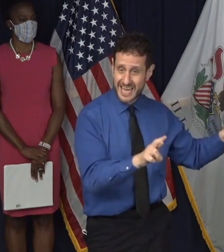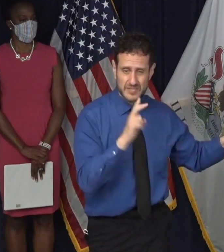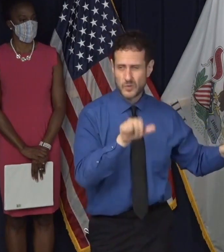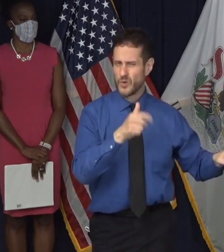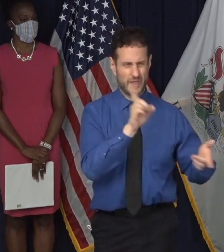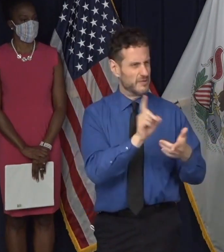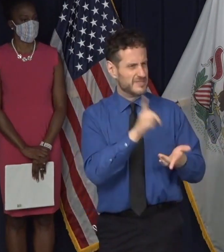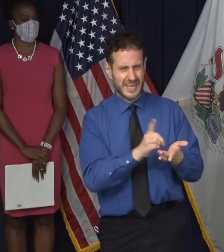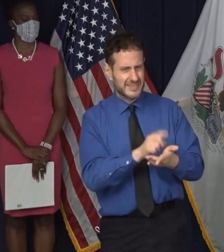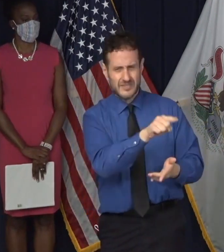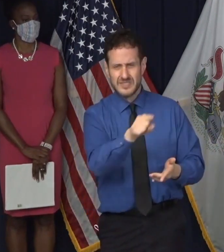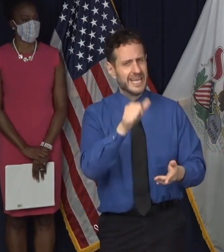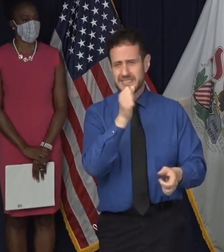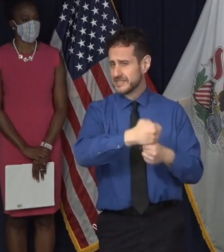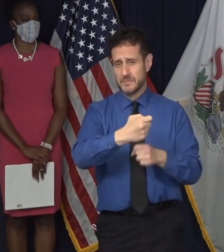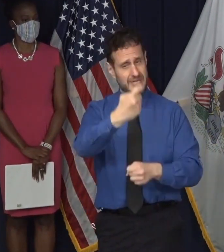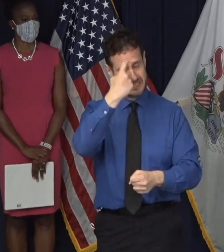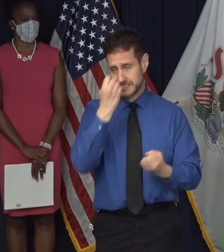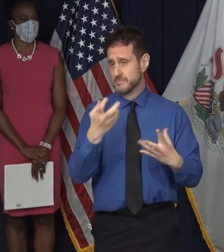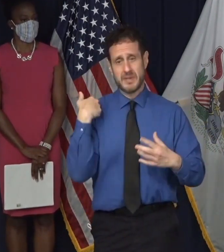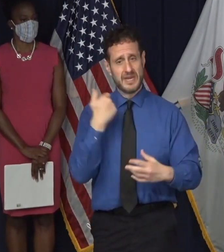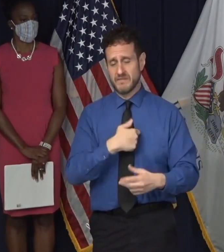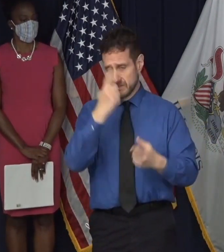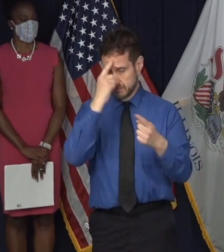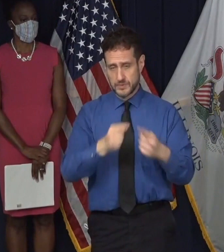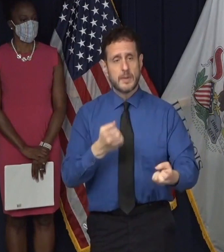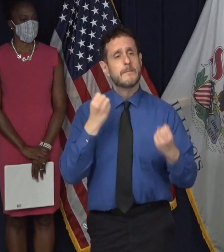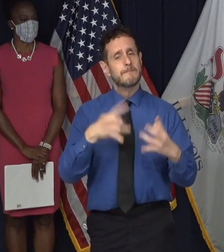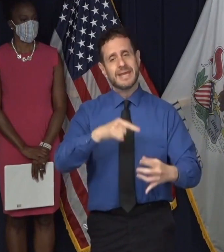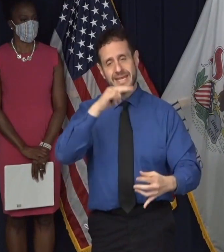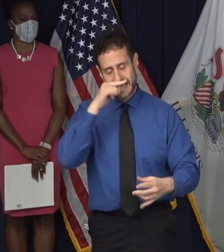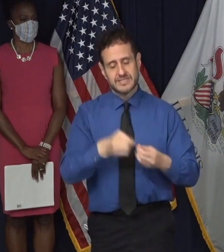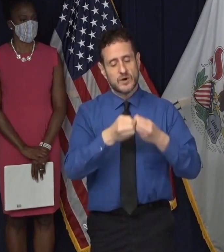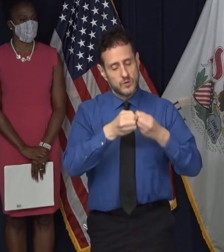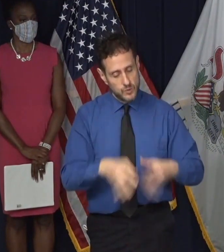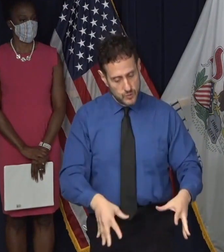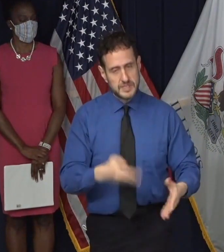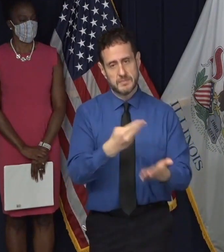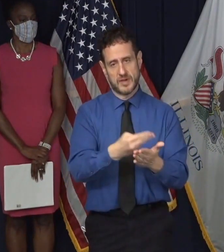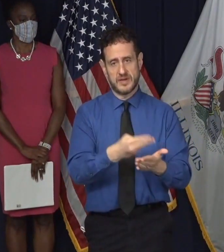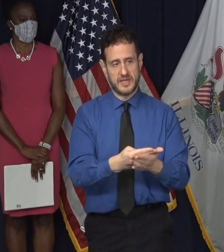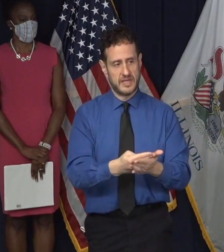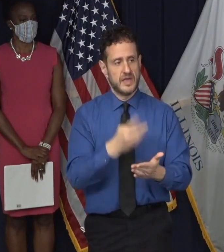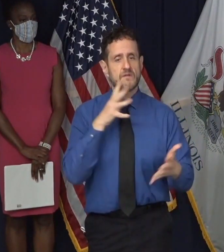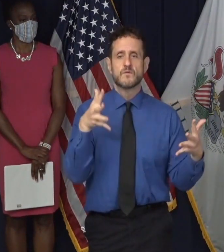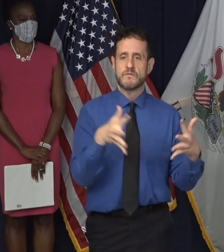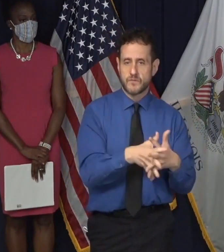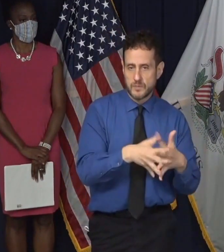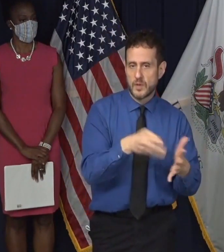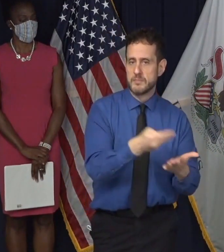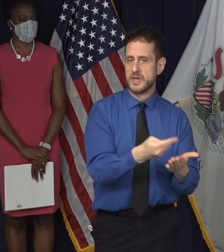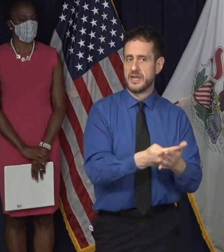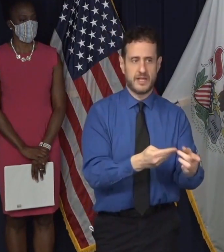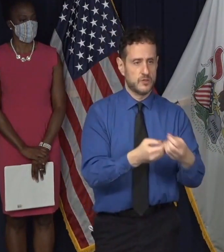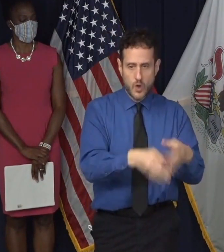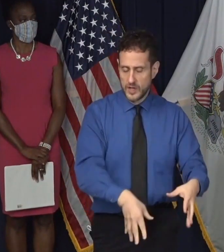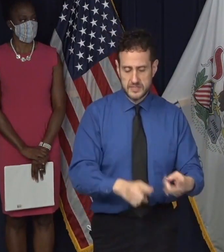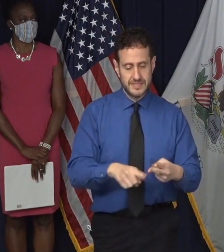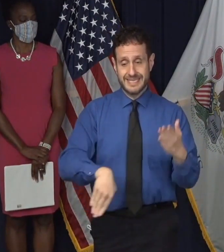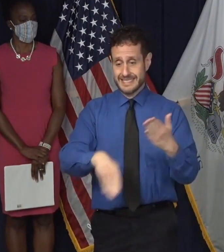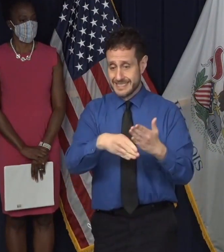well, if you, I